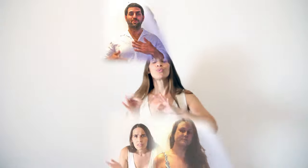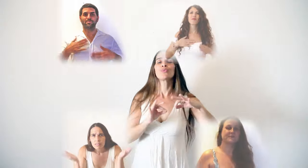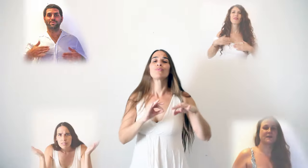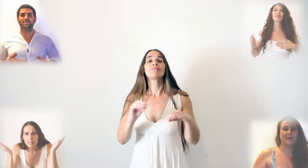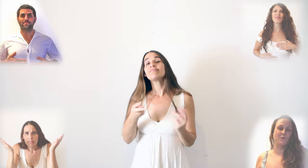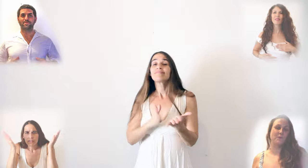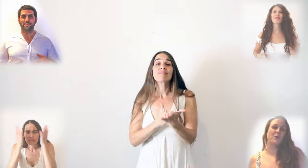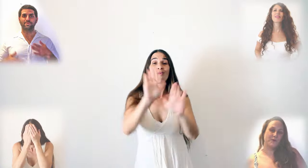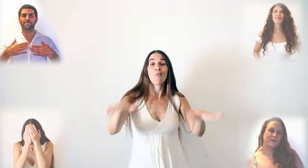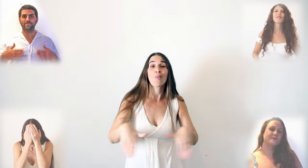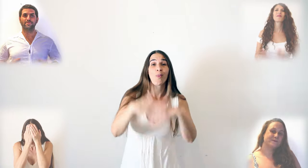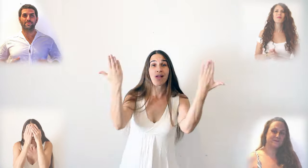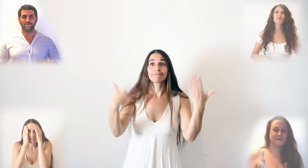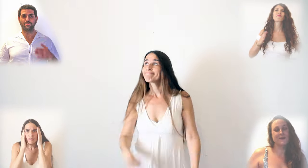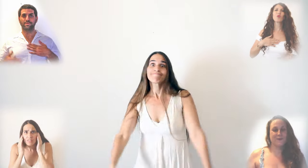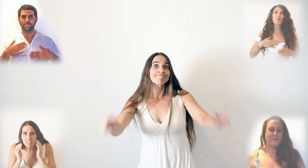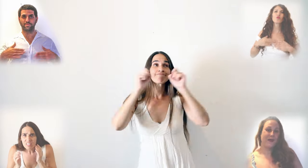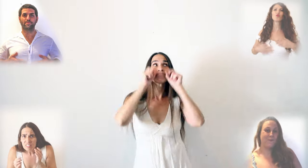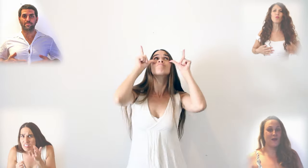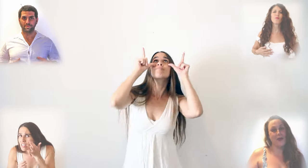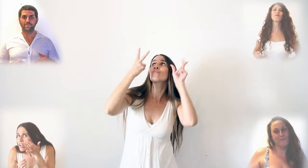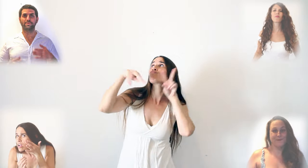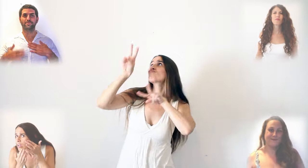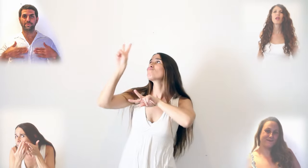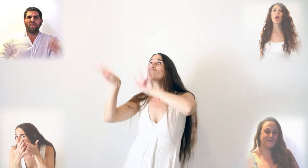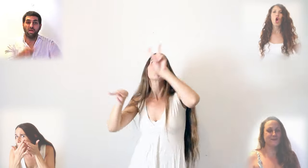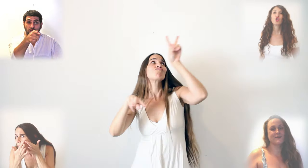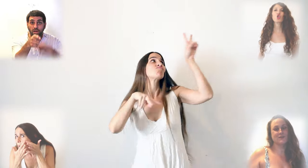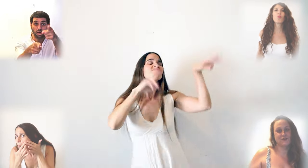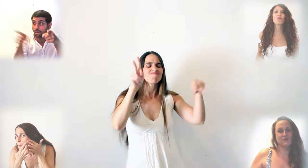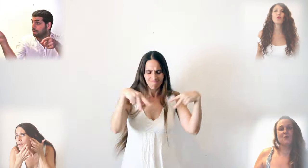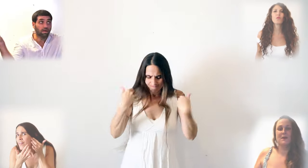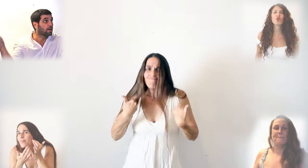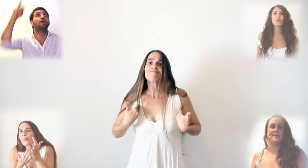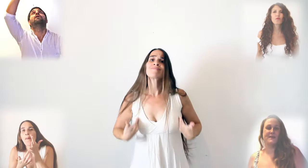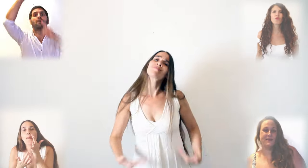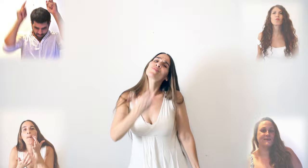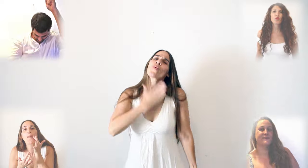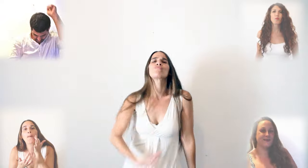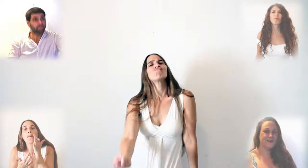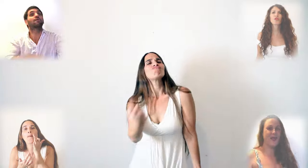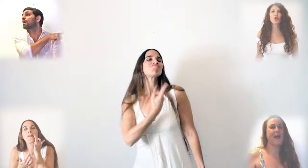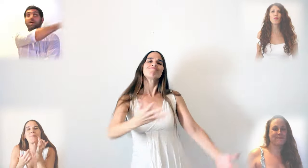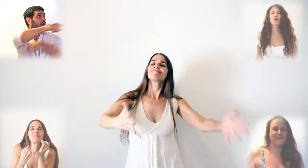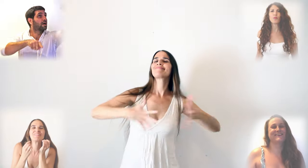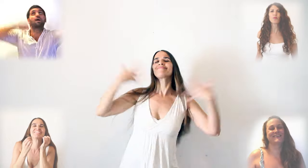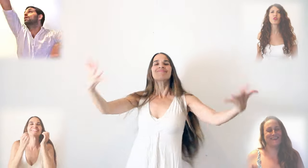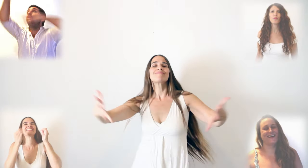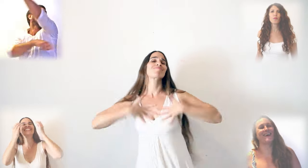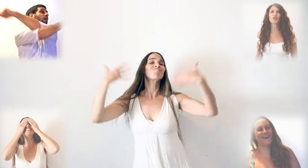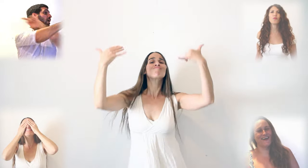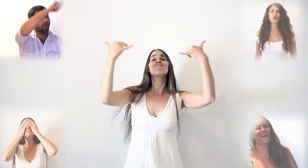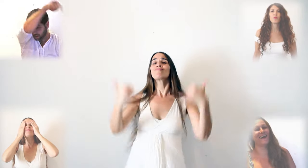Every morning I wake up Just wanna be happy